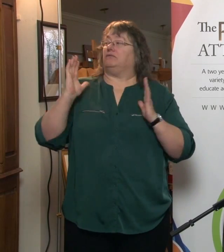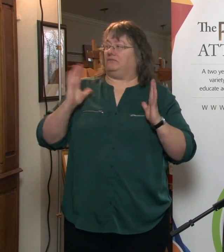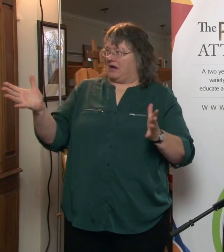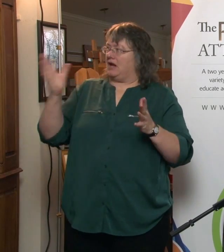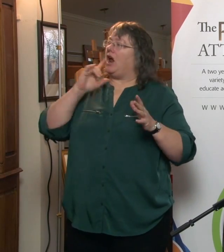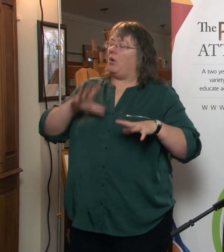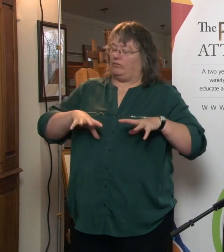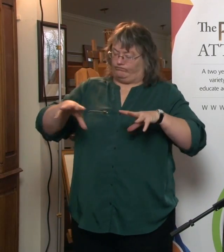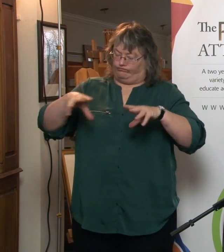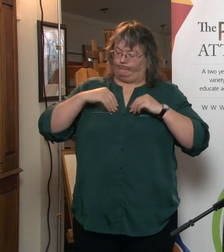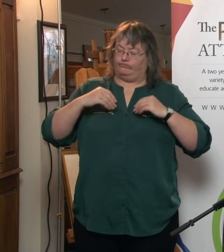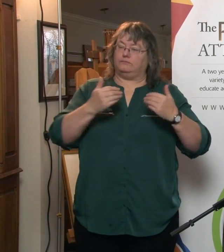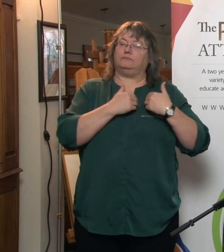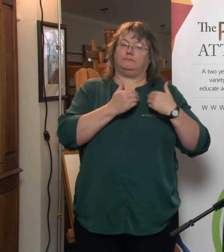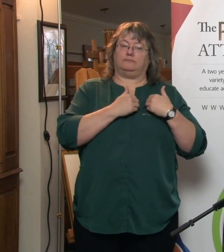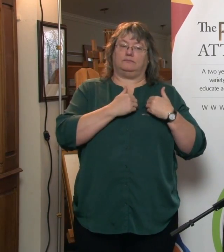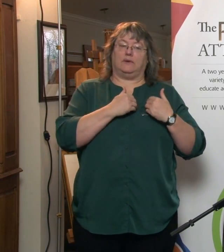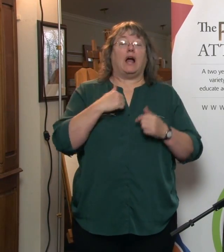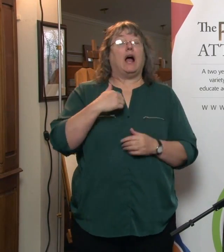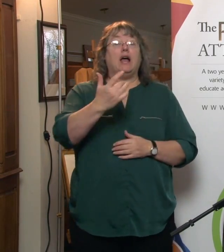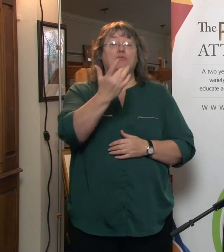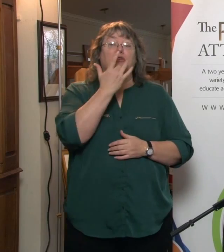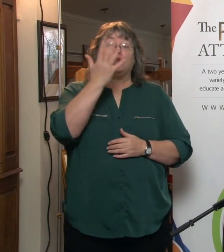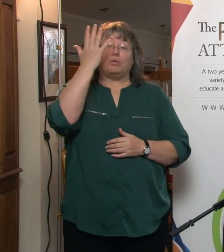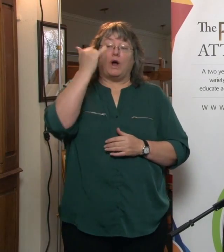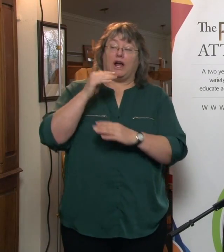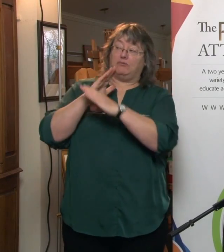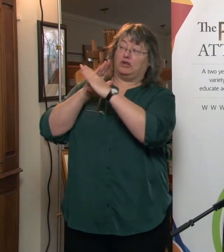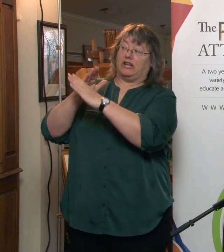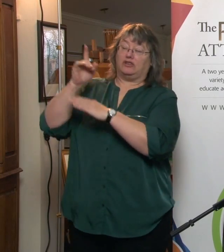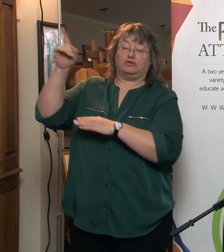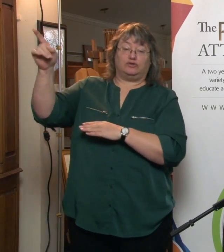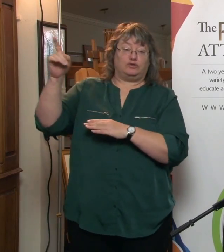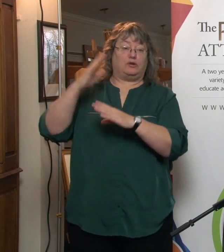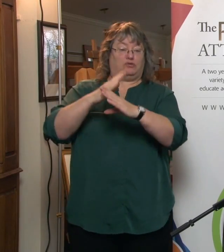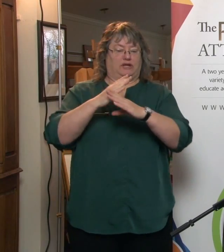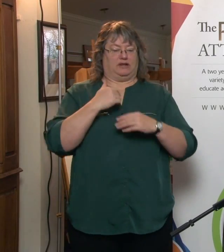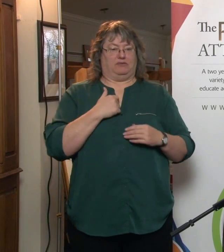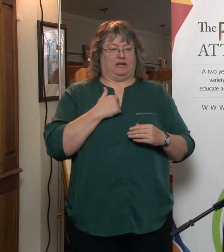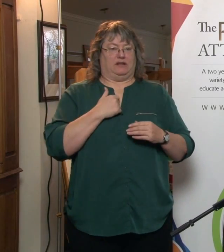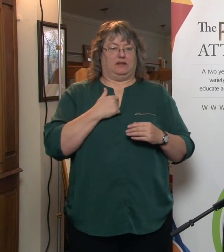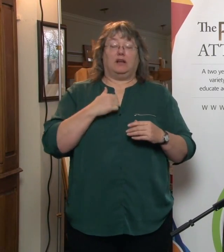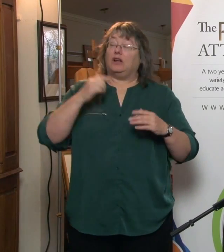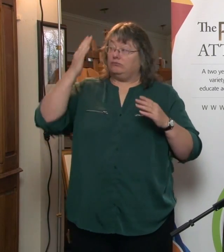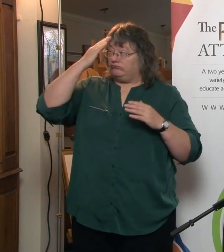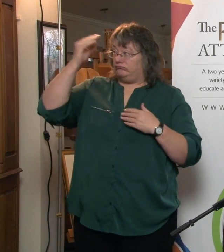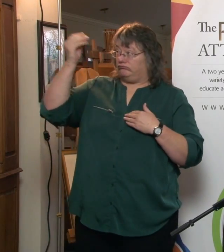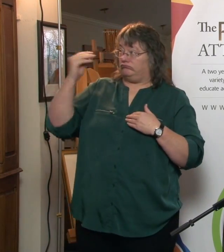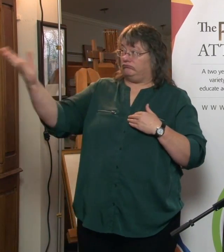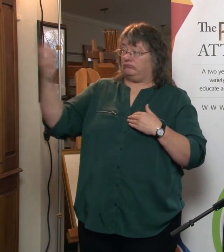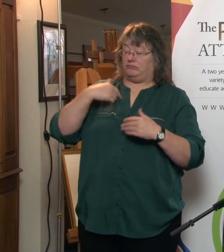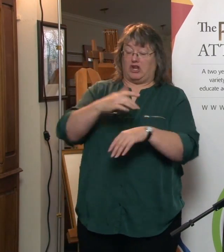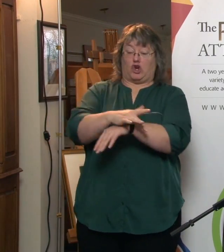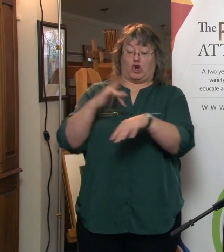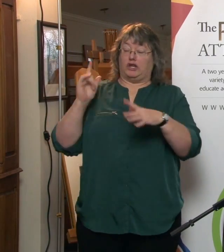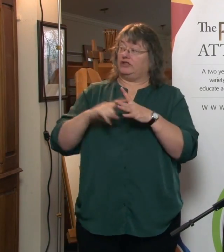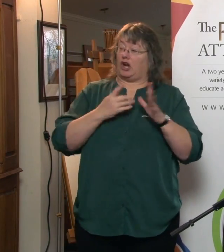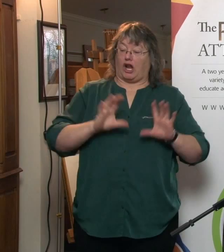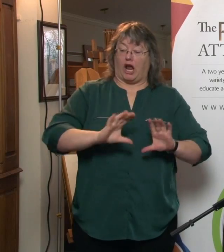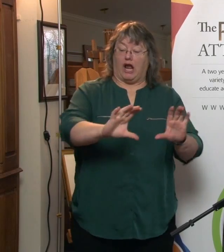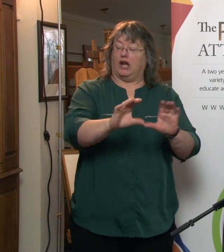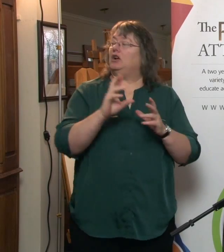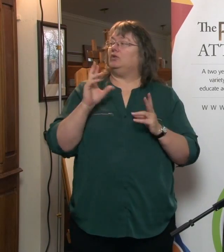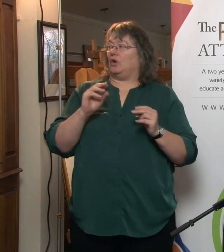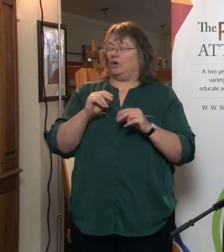time. We like to do this because it's protection for both of us. It lets you know we are not going to start acting prematurely, but it also lets